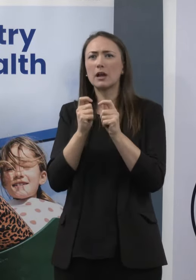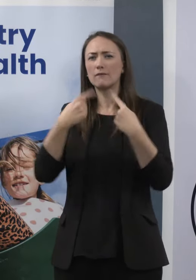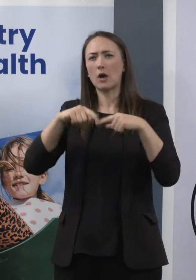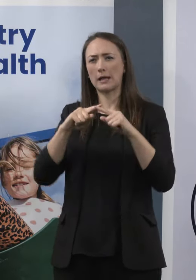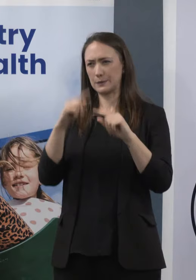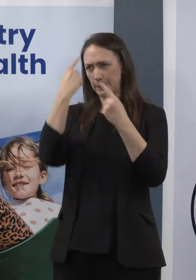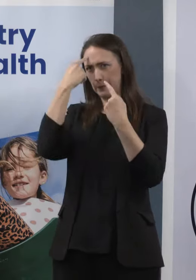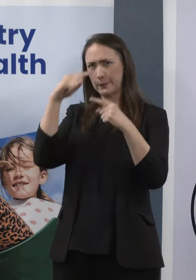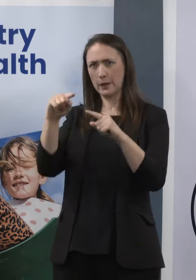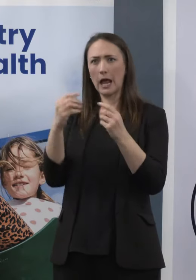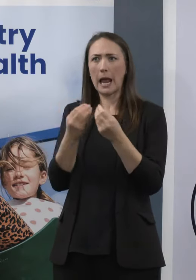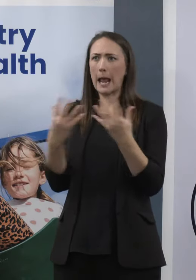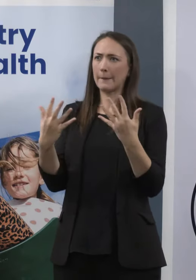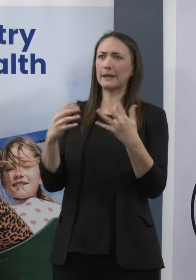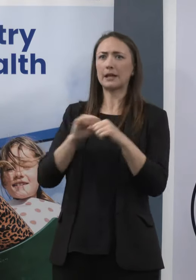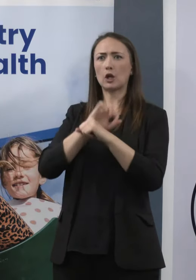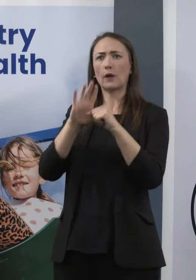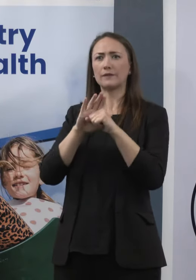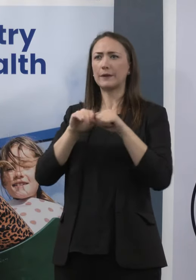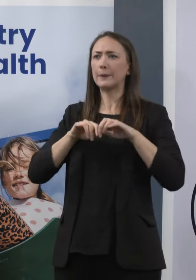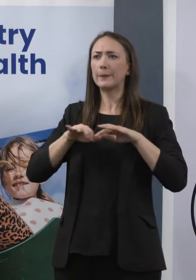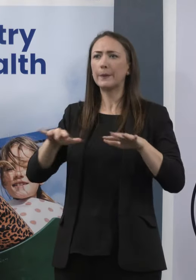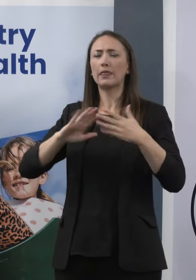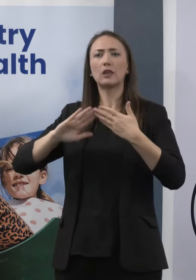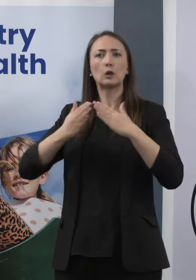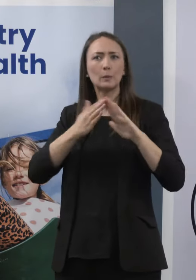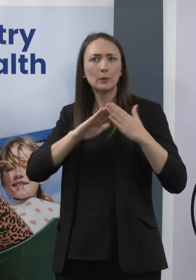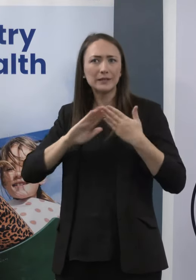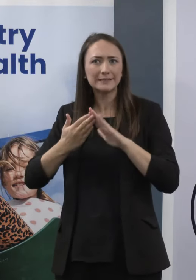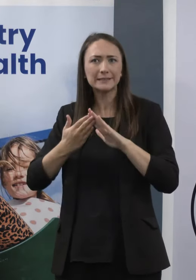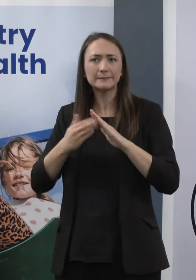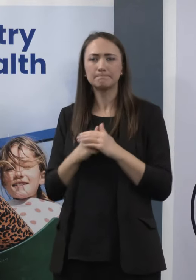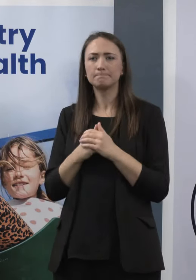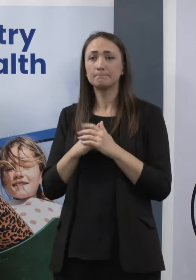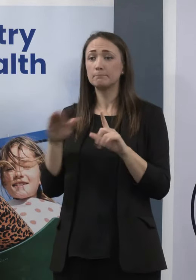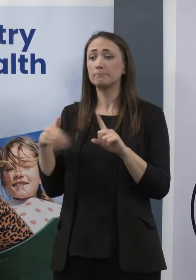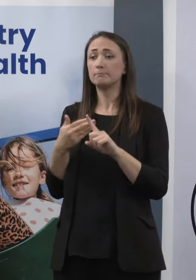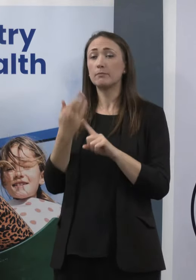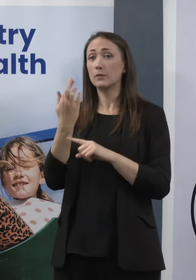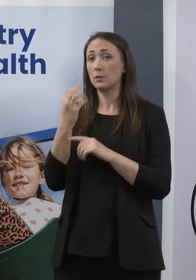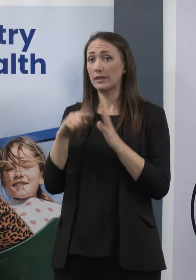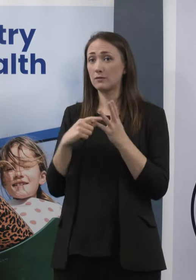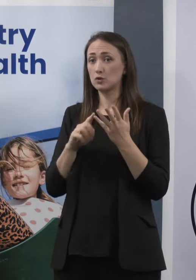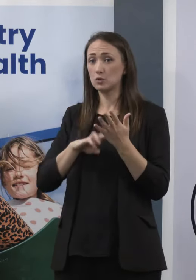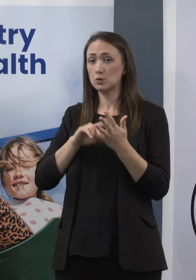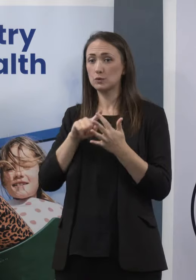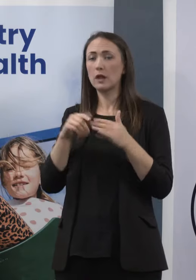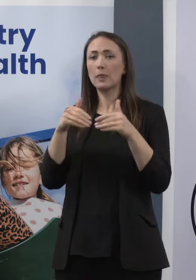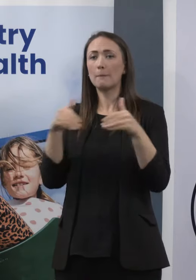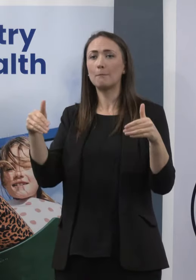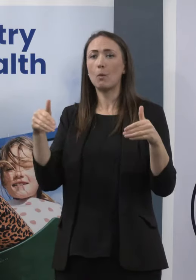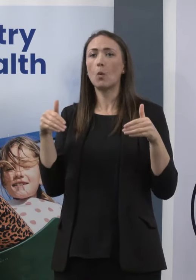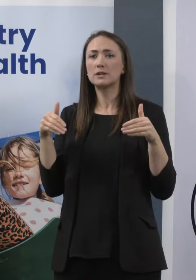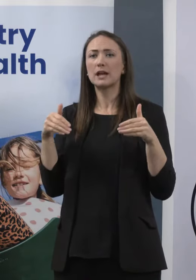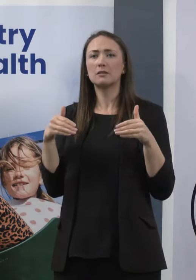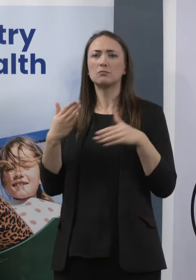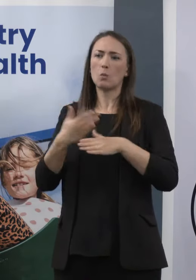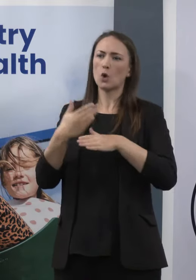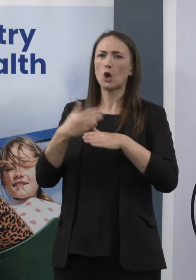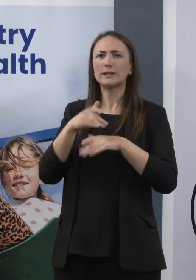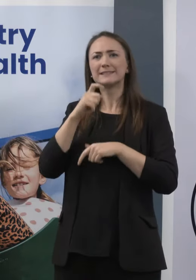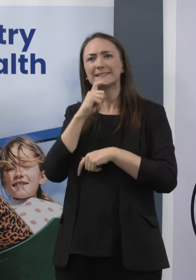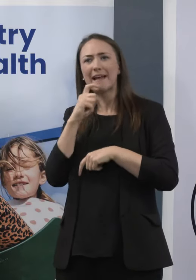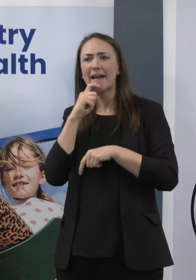And at that same time, so up to the 12th of June, our border worker testing was showing a rate of about 1.4 percent, in other words,